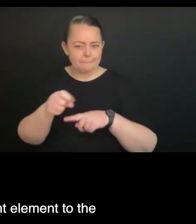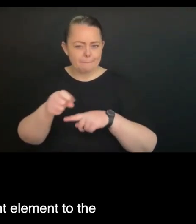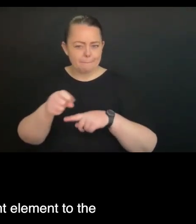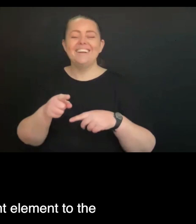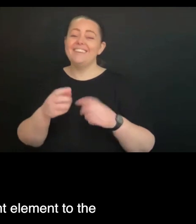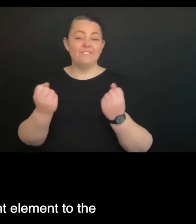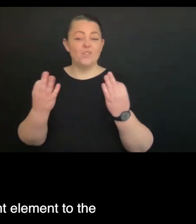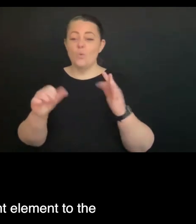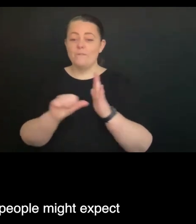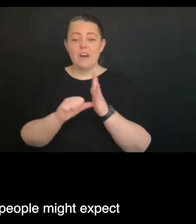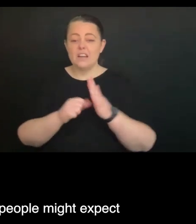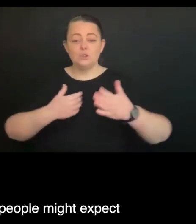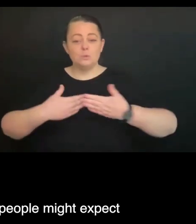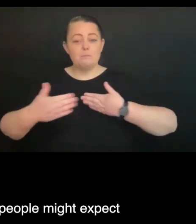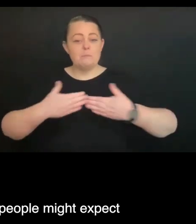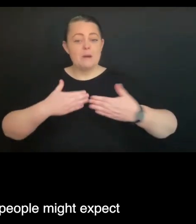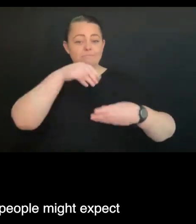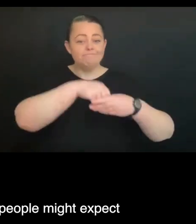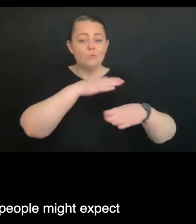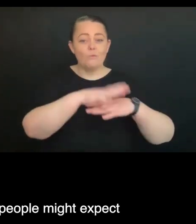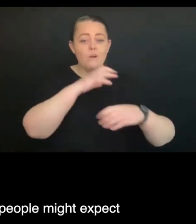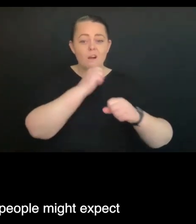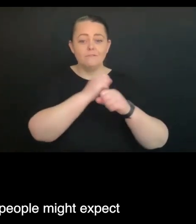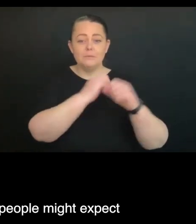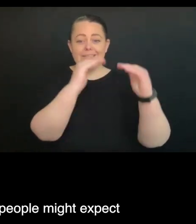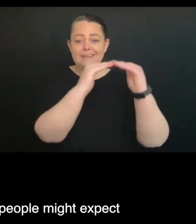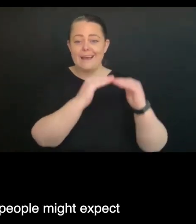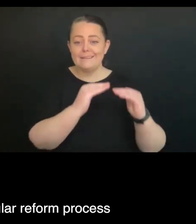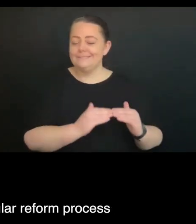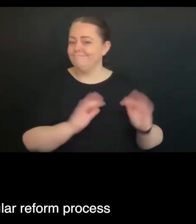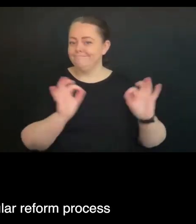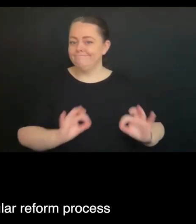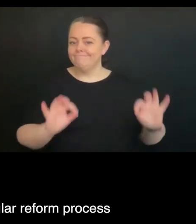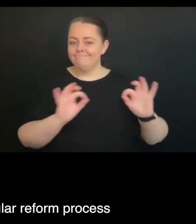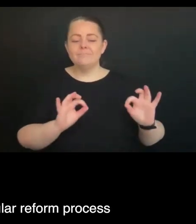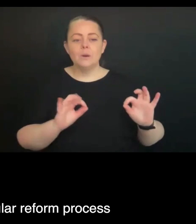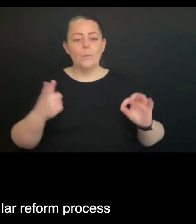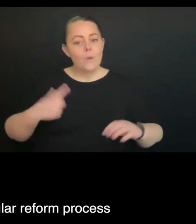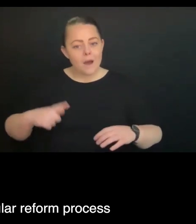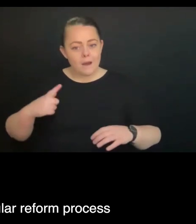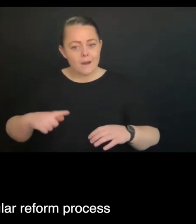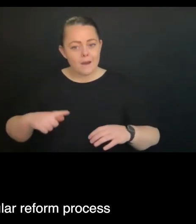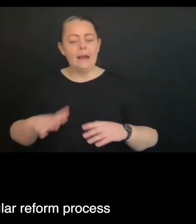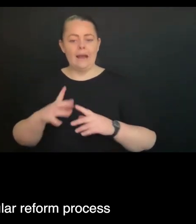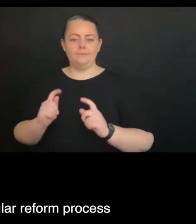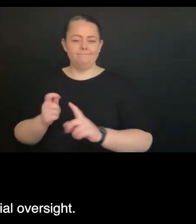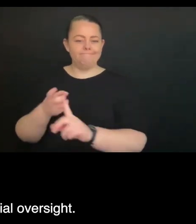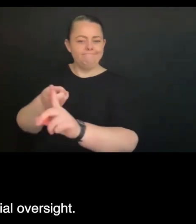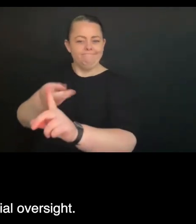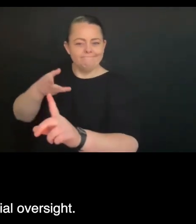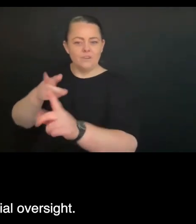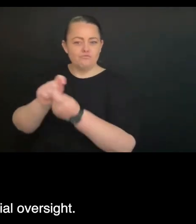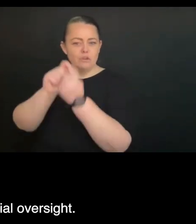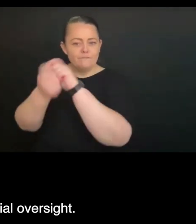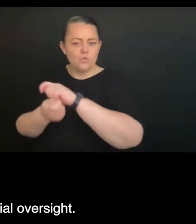element to the governance standard as such, which people might expect, and that's because there's a particular reform process